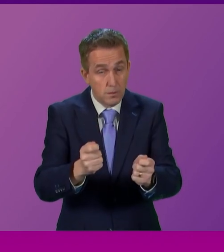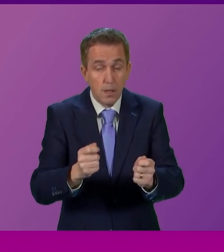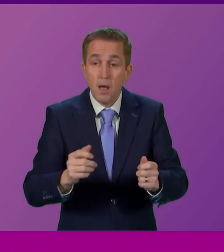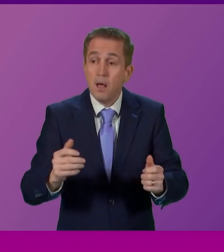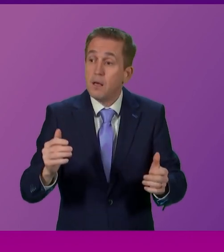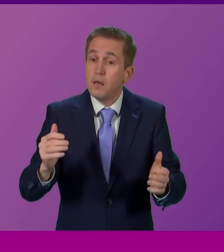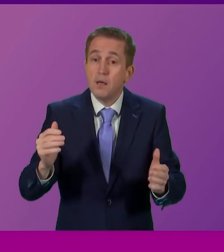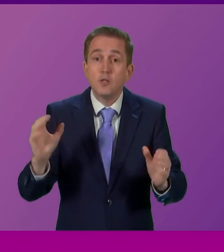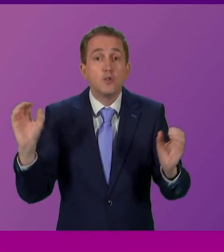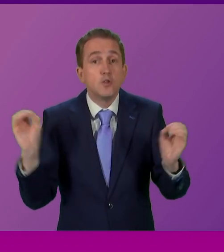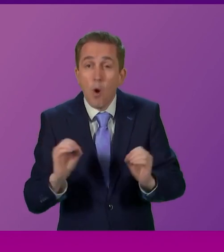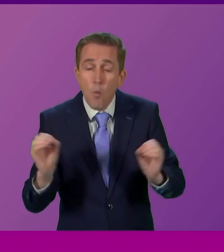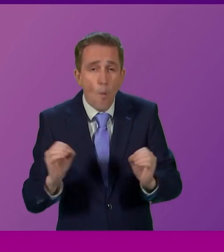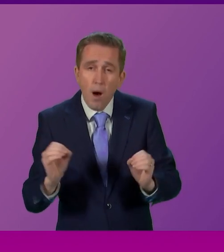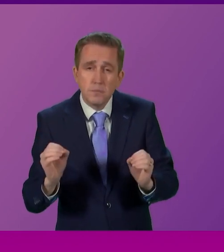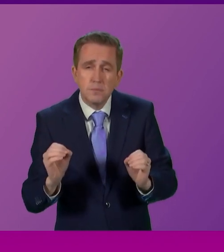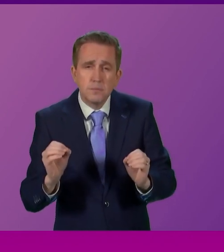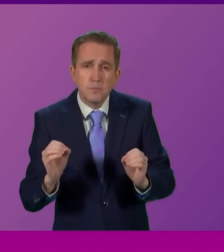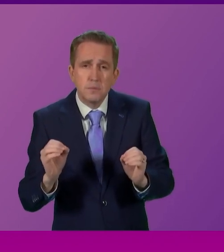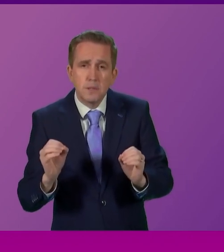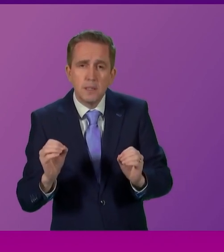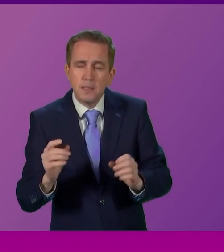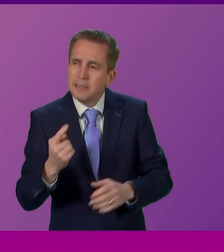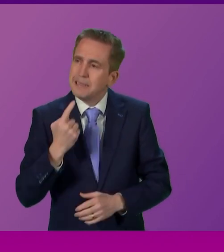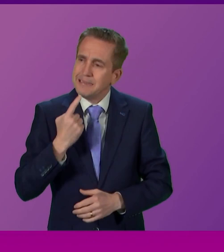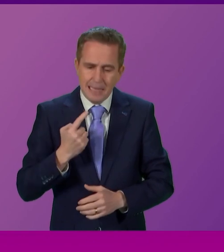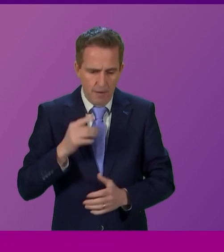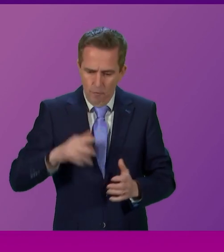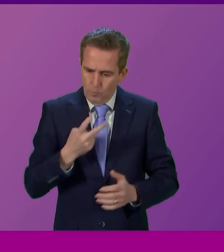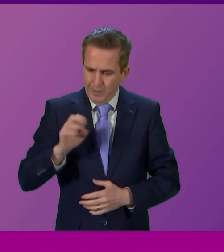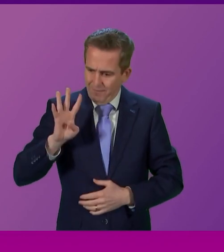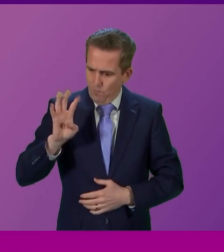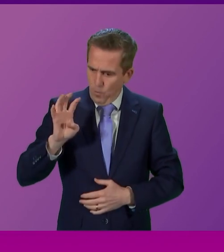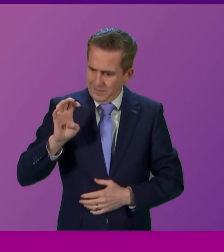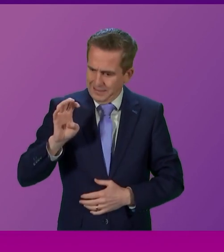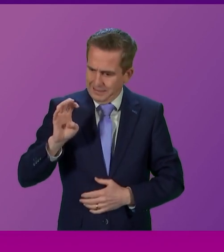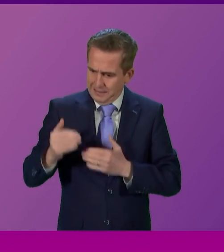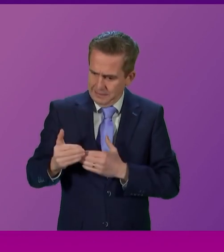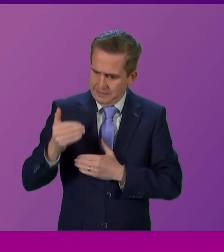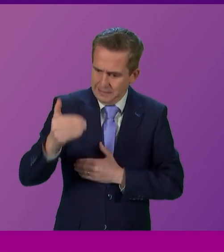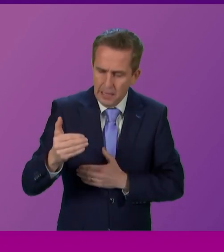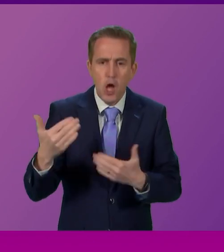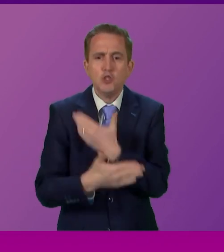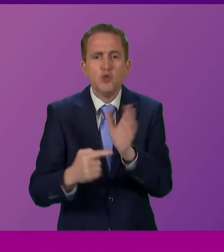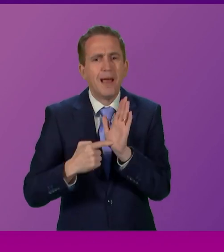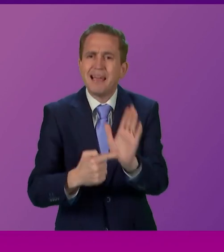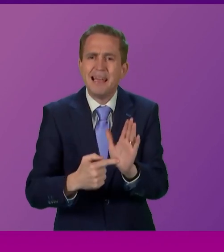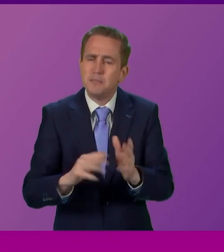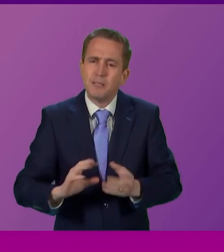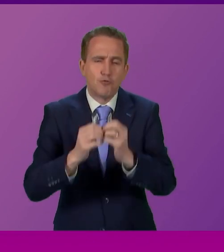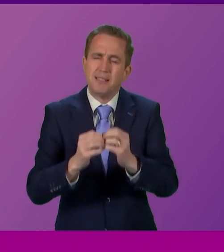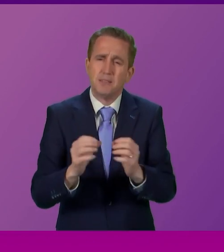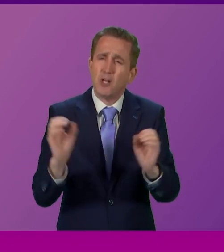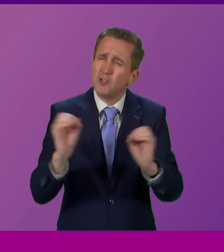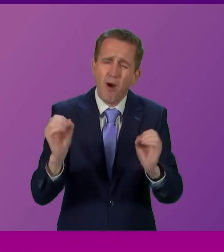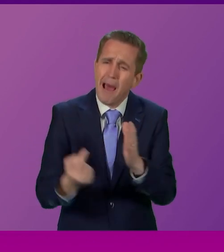no one can seriously suggest that since 2014, presiding officer, that work has been done by those in